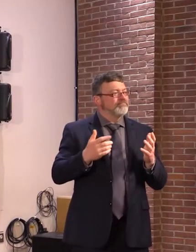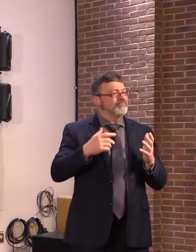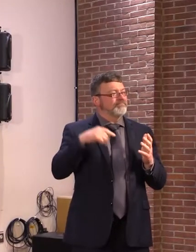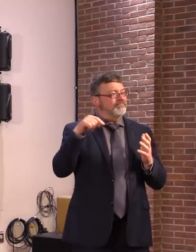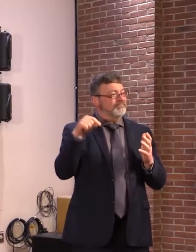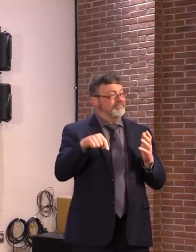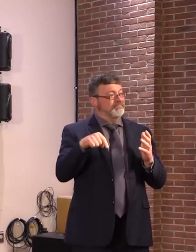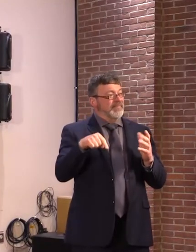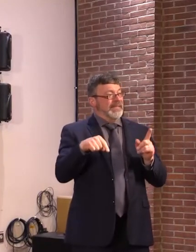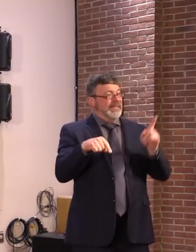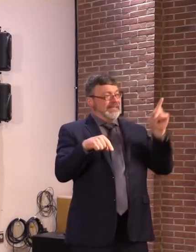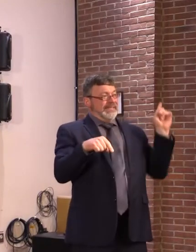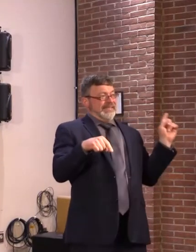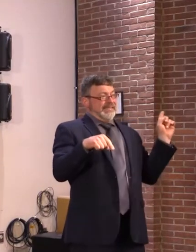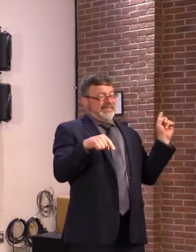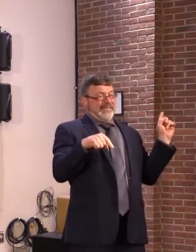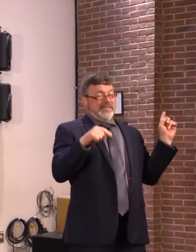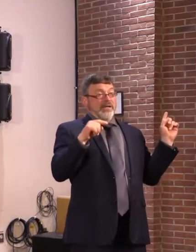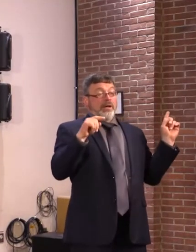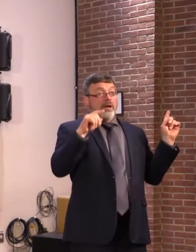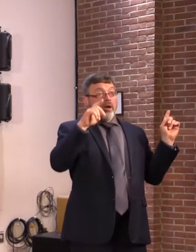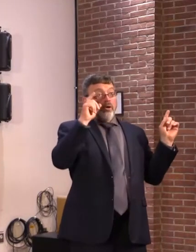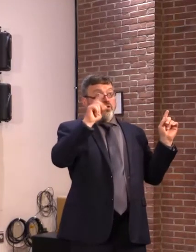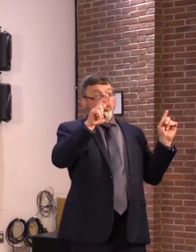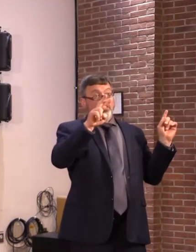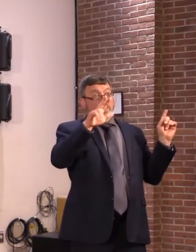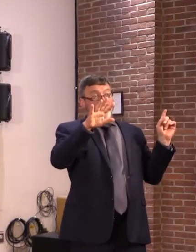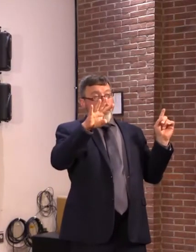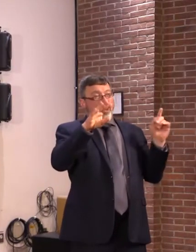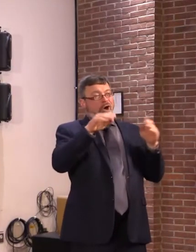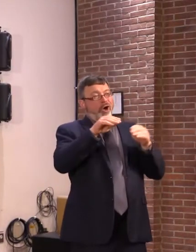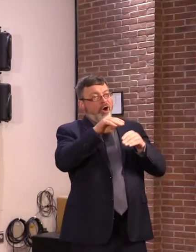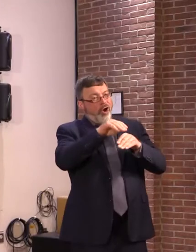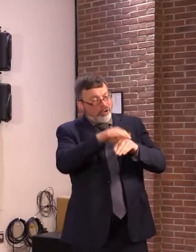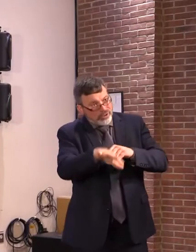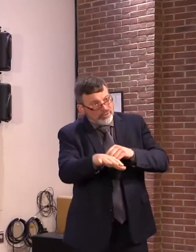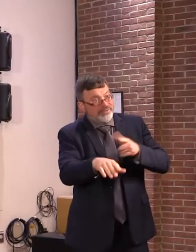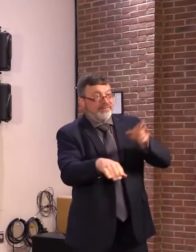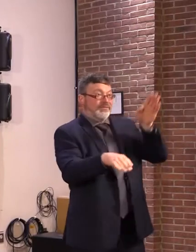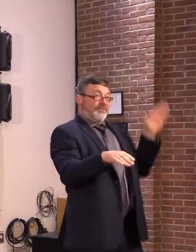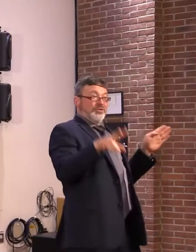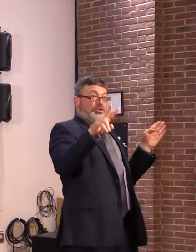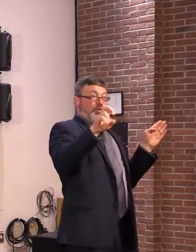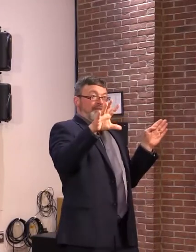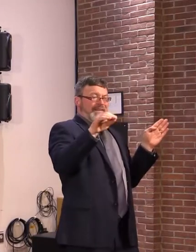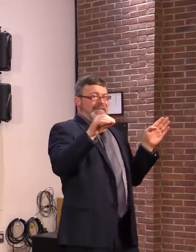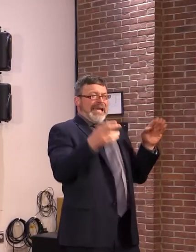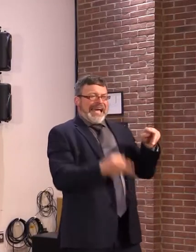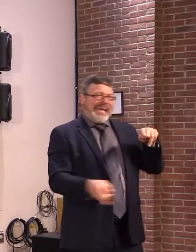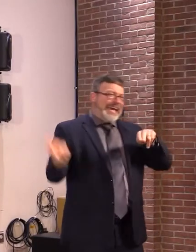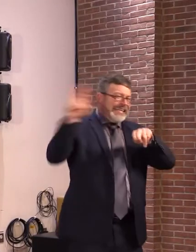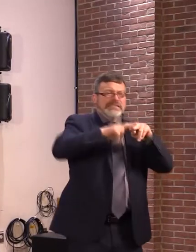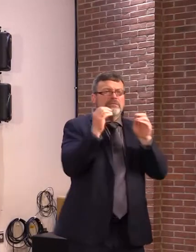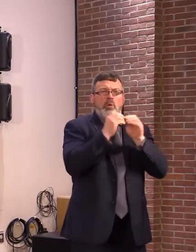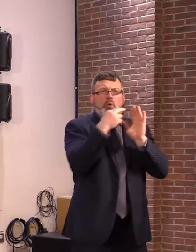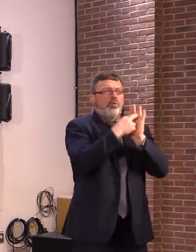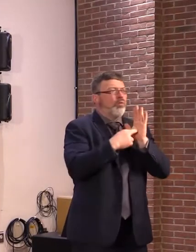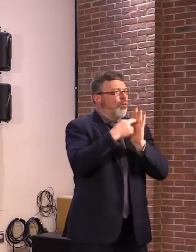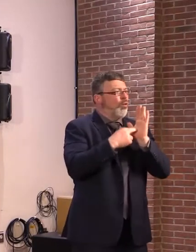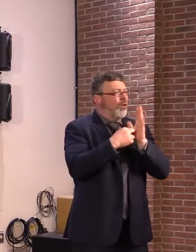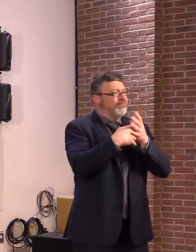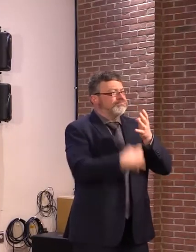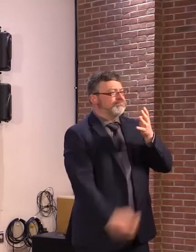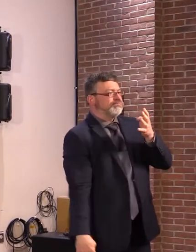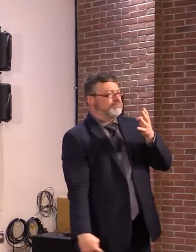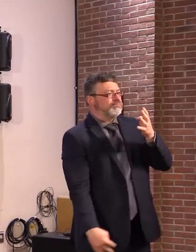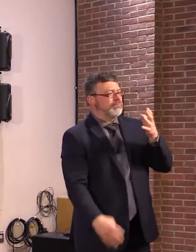are in a time of crisis and need, it actually expands the jurisdiction to protect connecting habitat and more forest land not currently